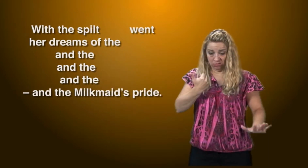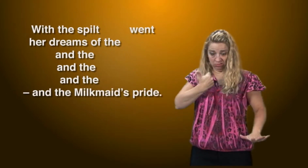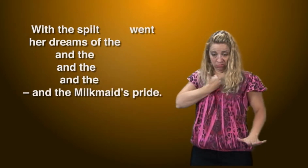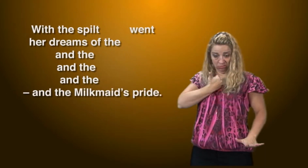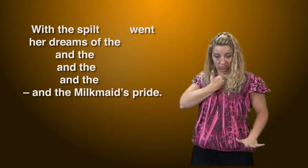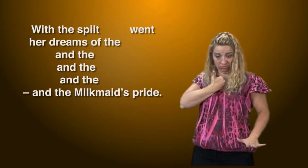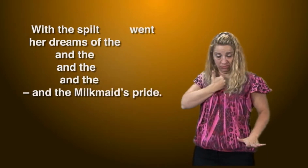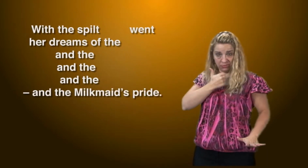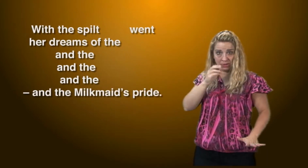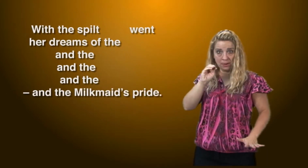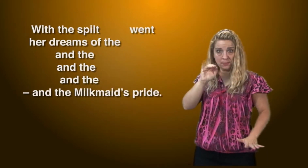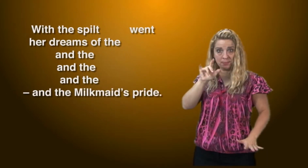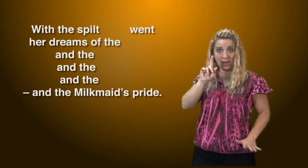milkmaid's pride.